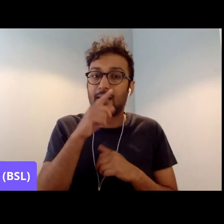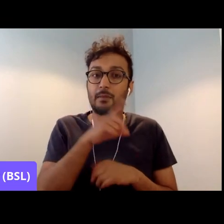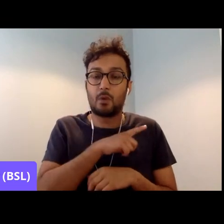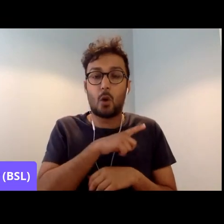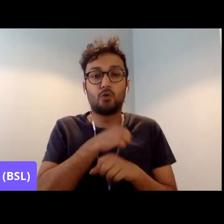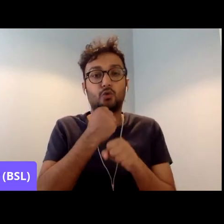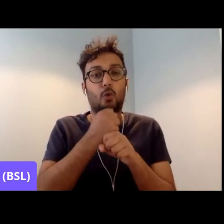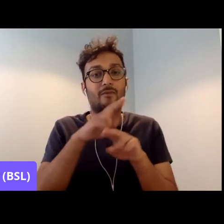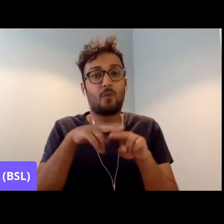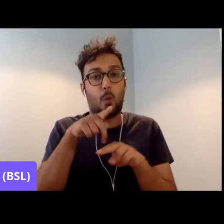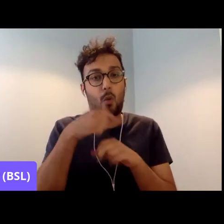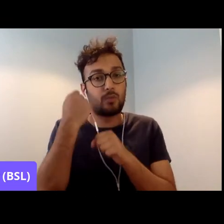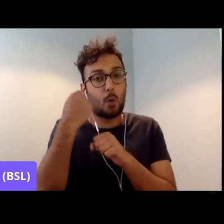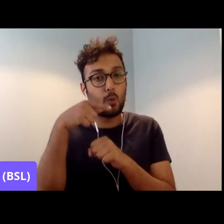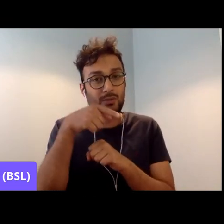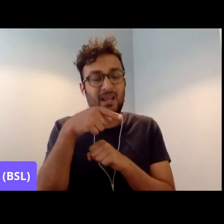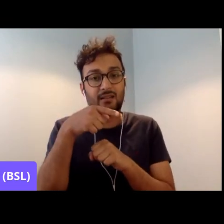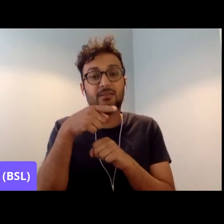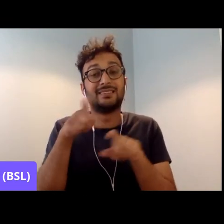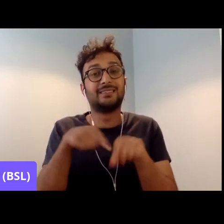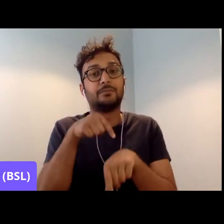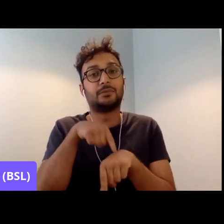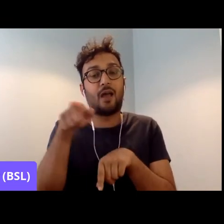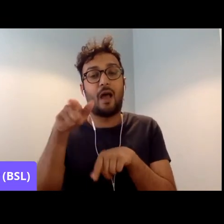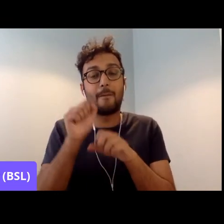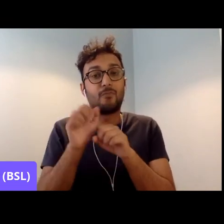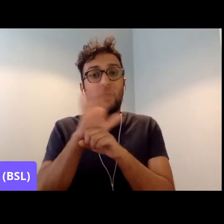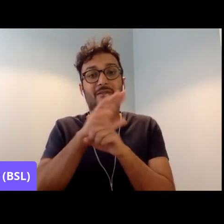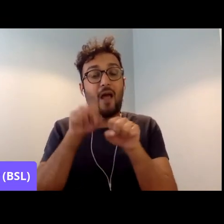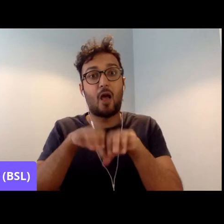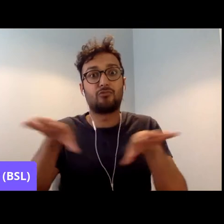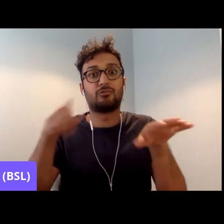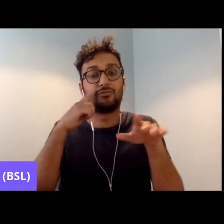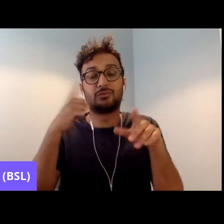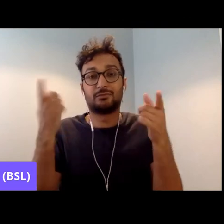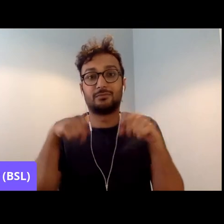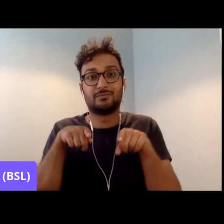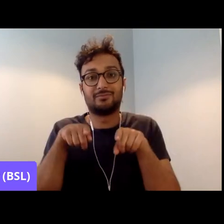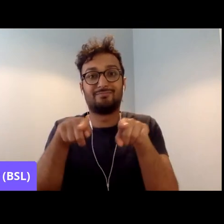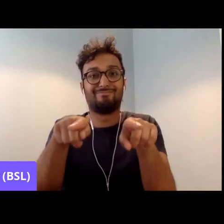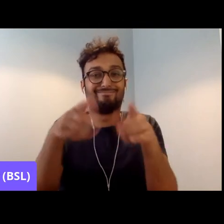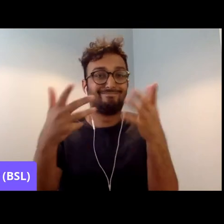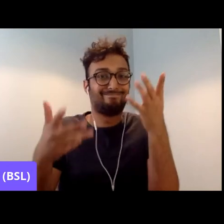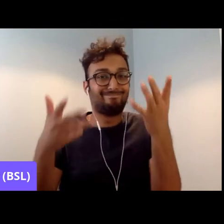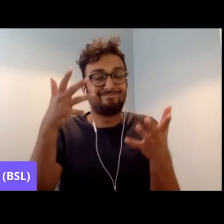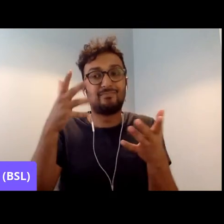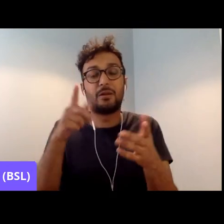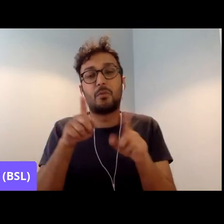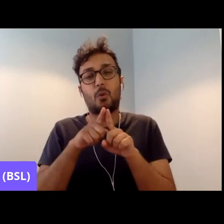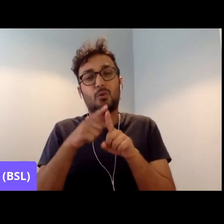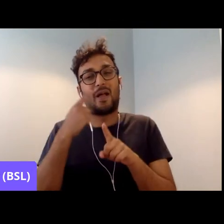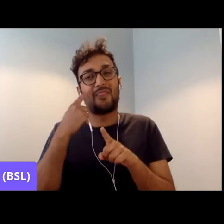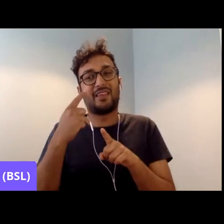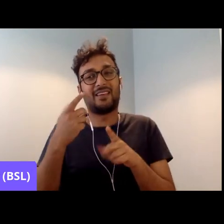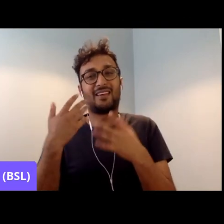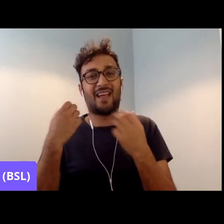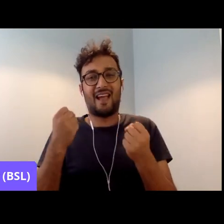coincided with the pandemic. But nonetheless, I think there's also a sense and a feeling among many people